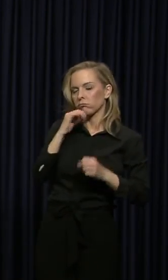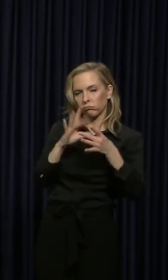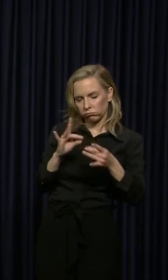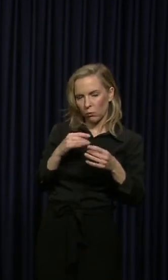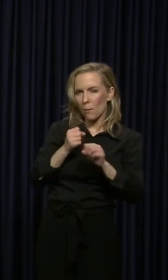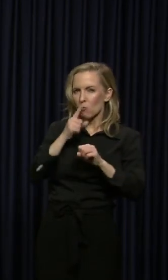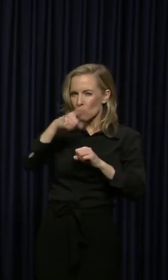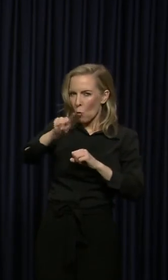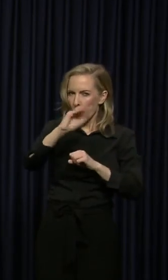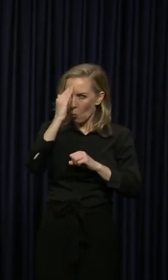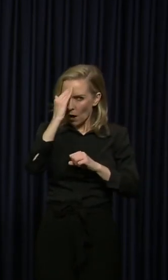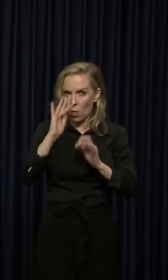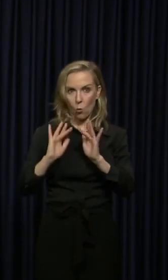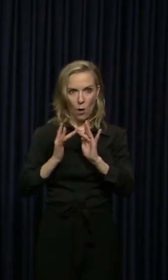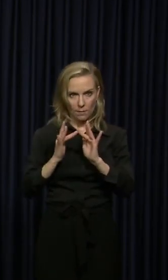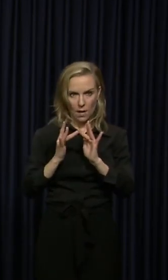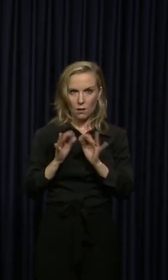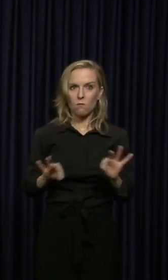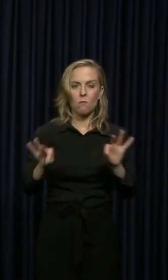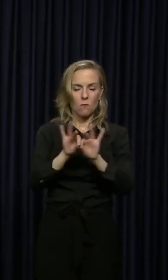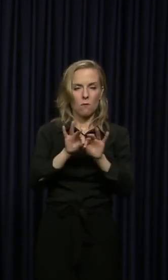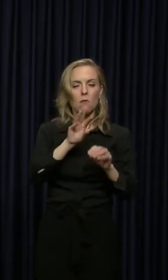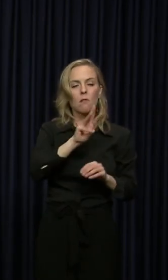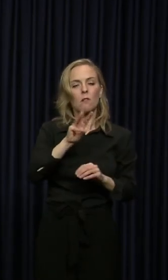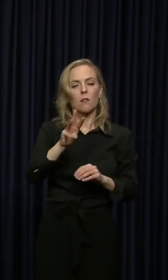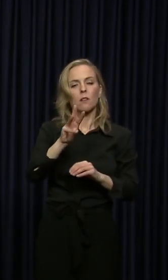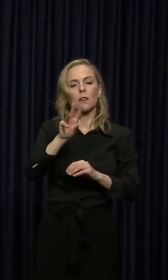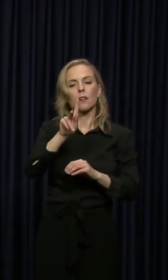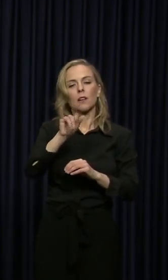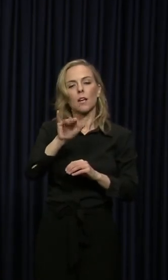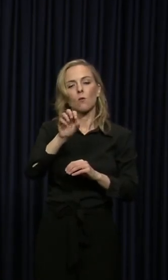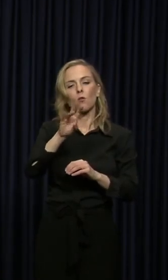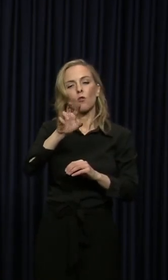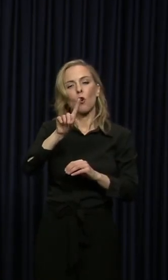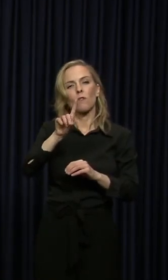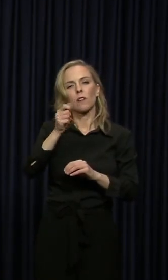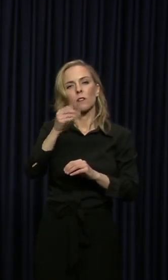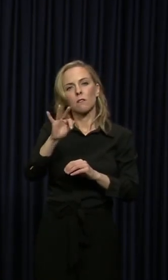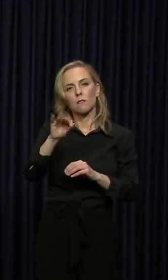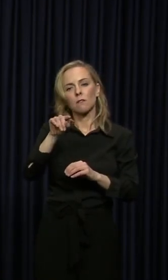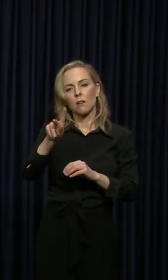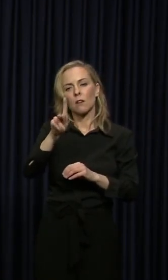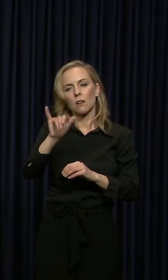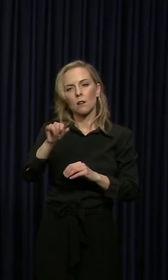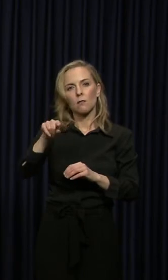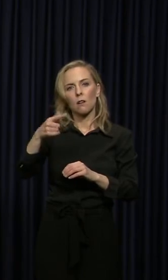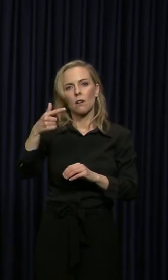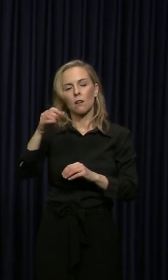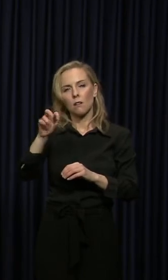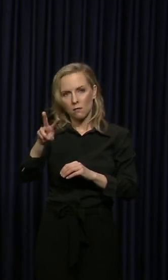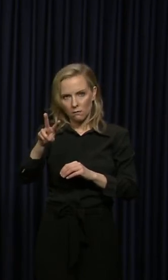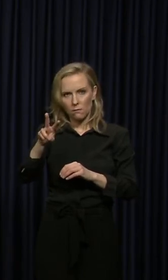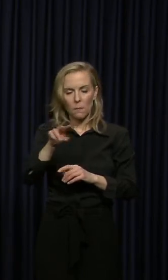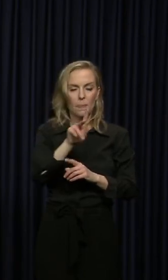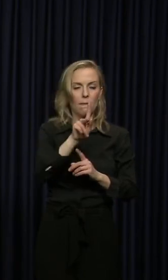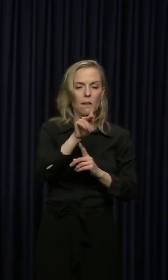One is the website kycovid19.ky.gov